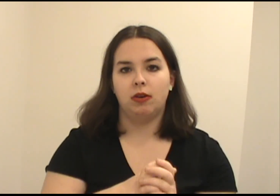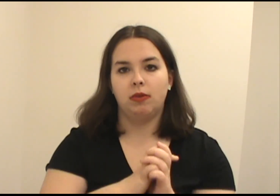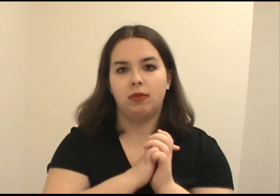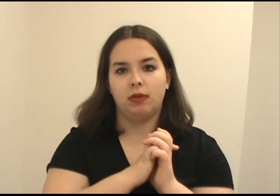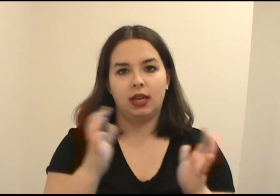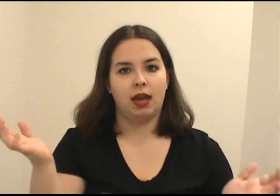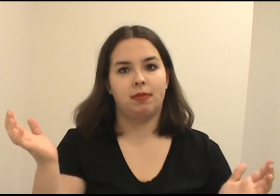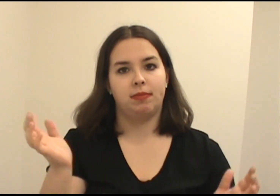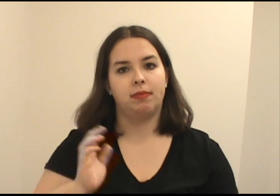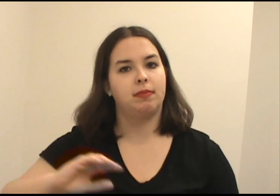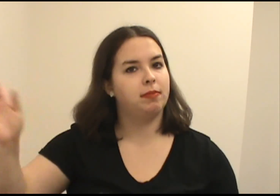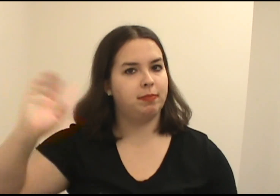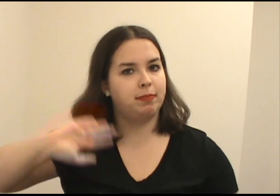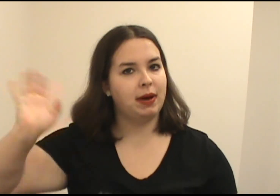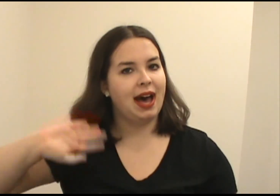yeah, bye!